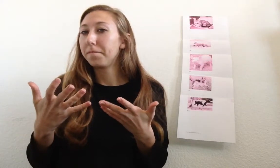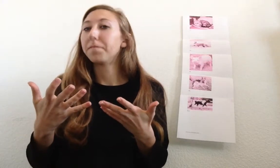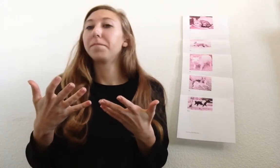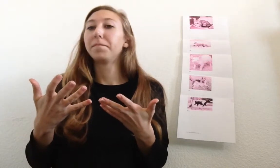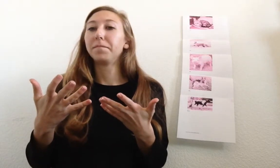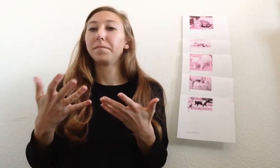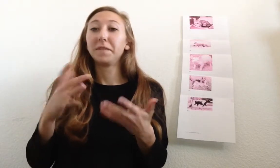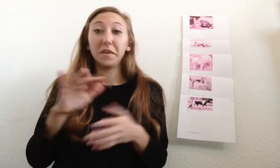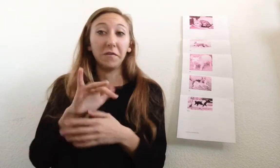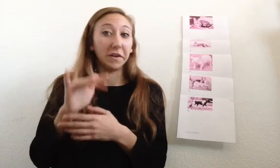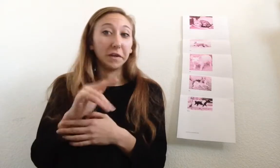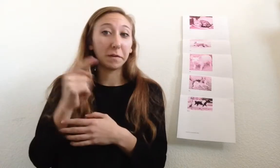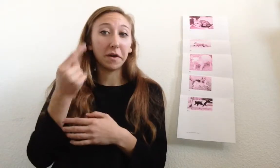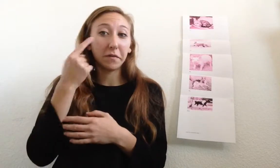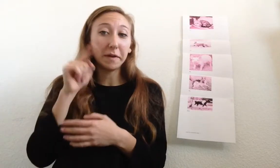Can fingerspell it for me?